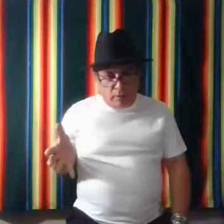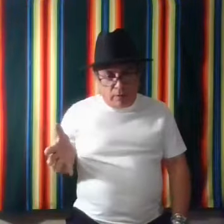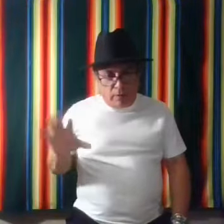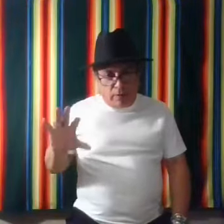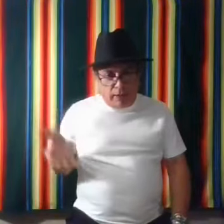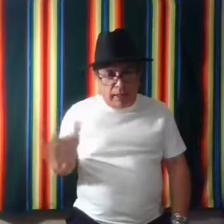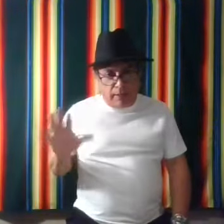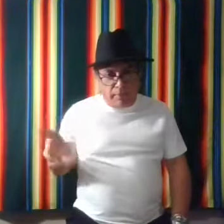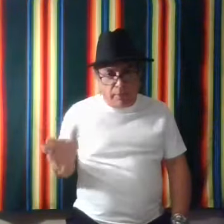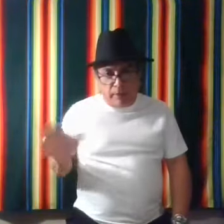The hand.